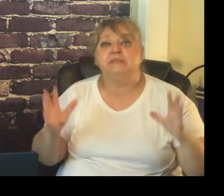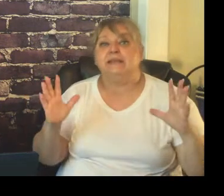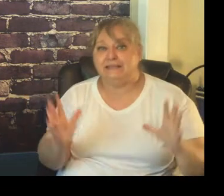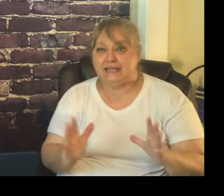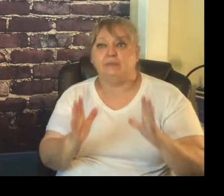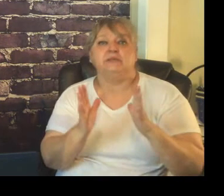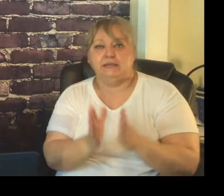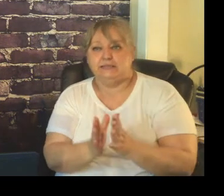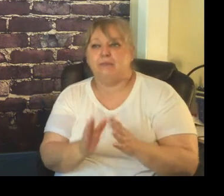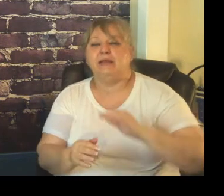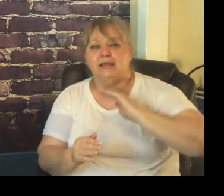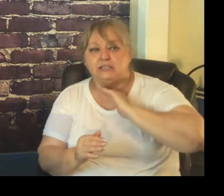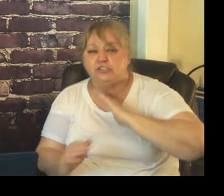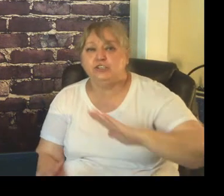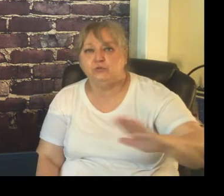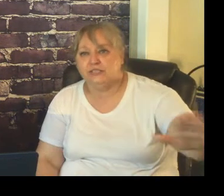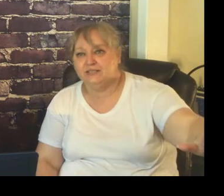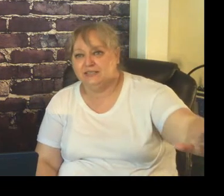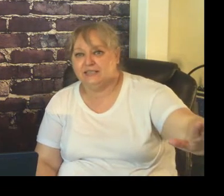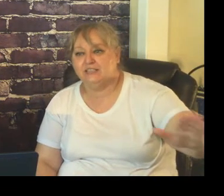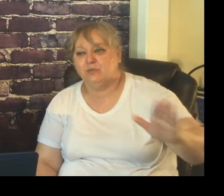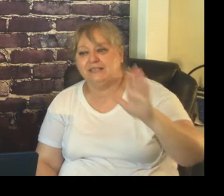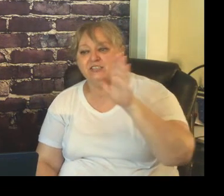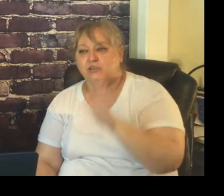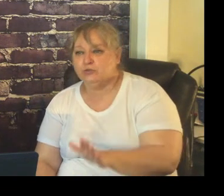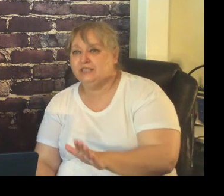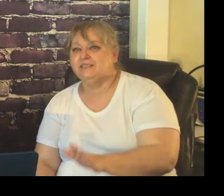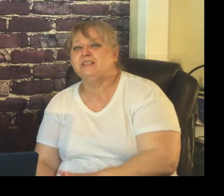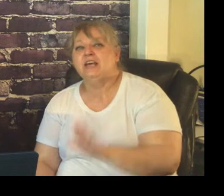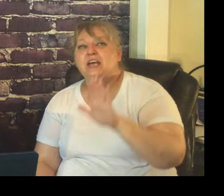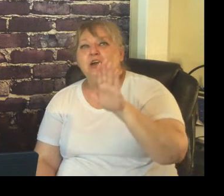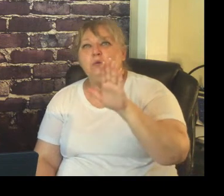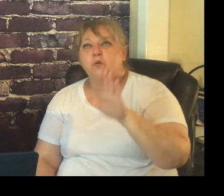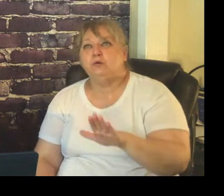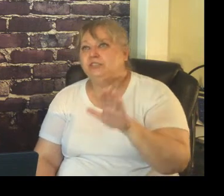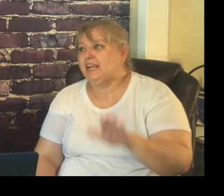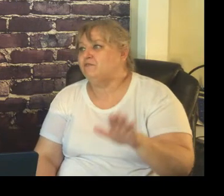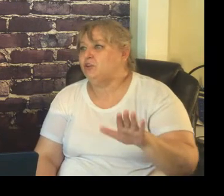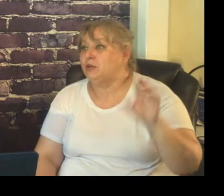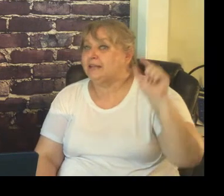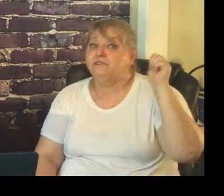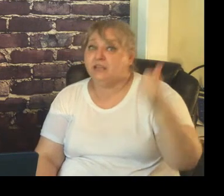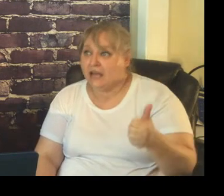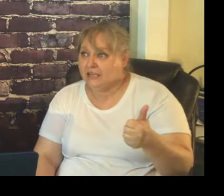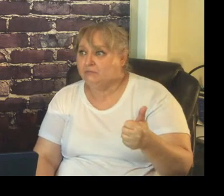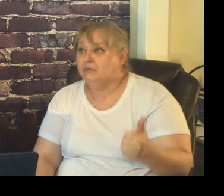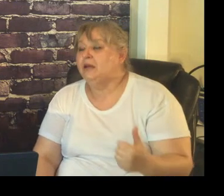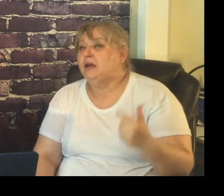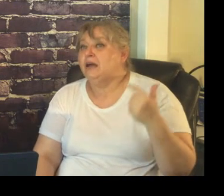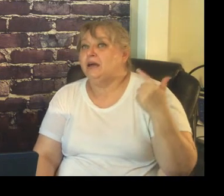and adapt and then teach the routines to the kids because the routines will save you a lot of time a